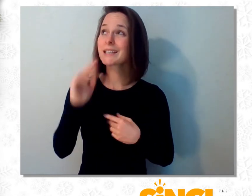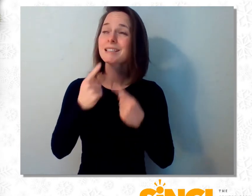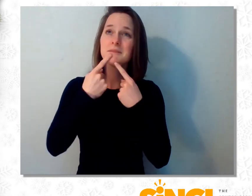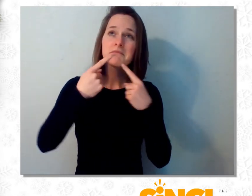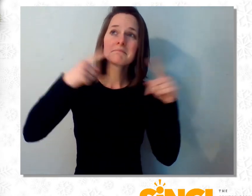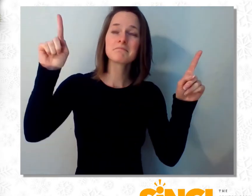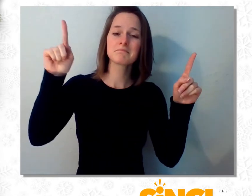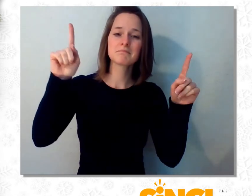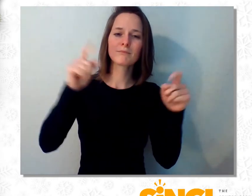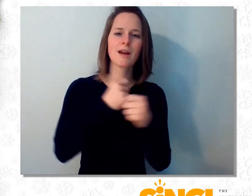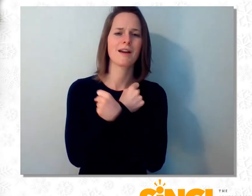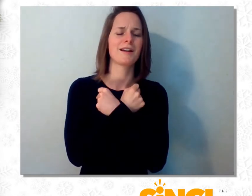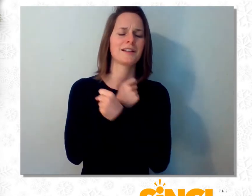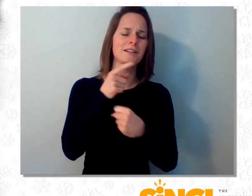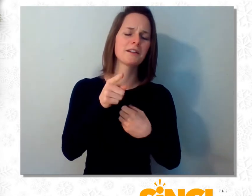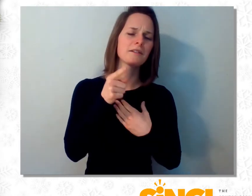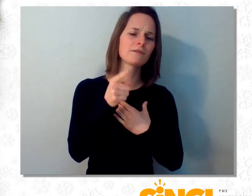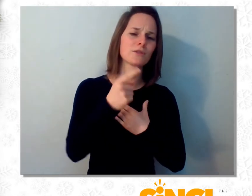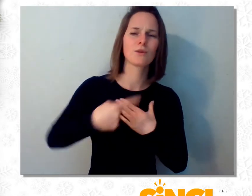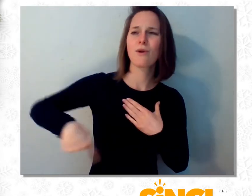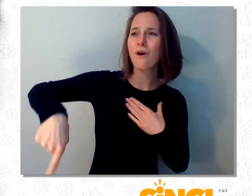declared. Amen.